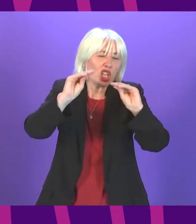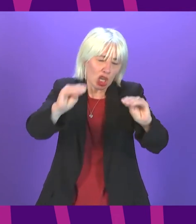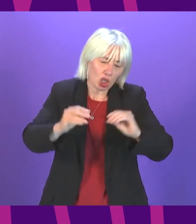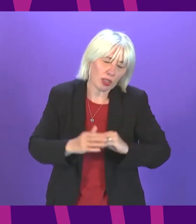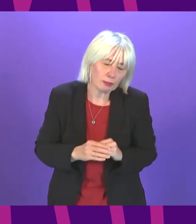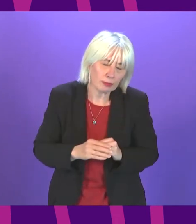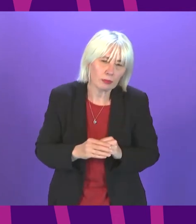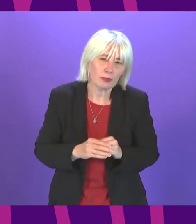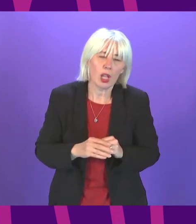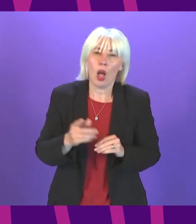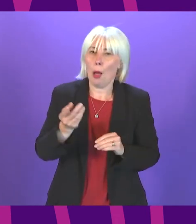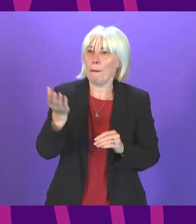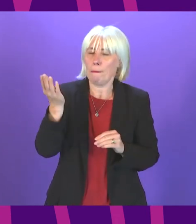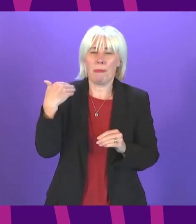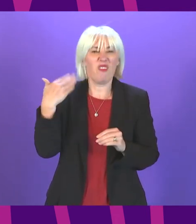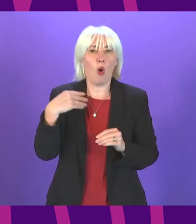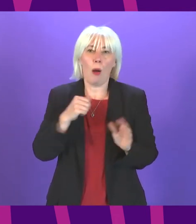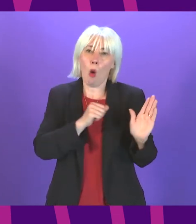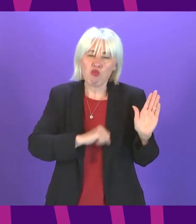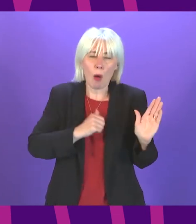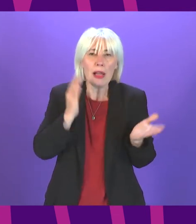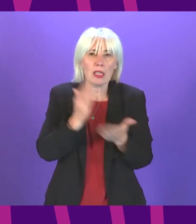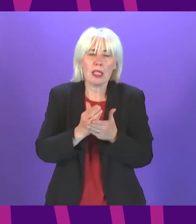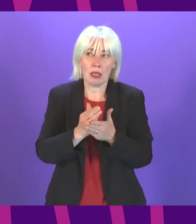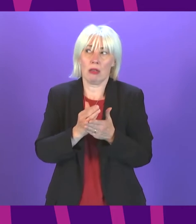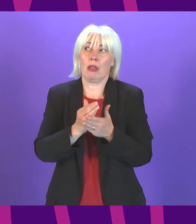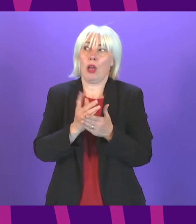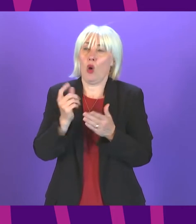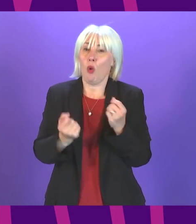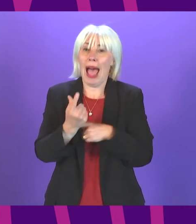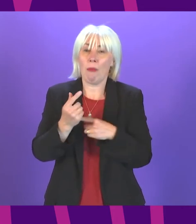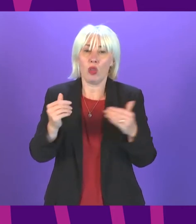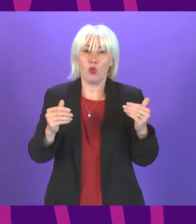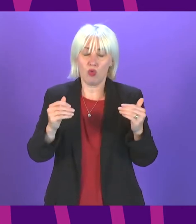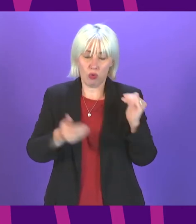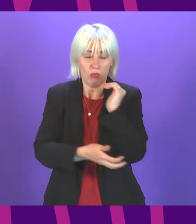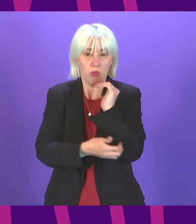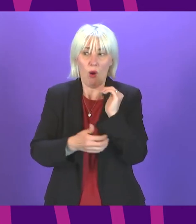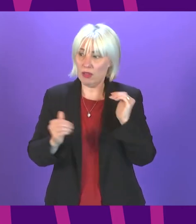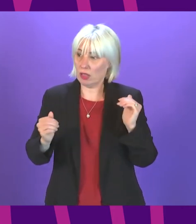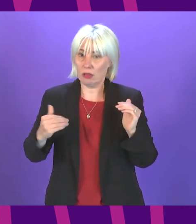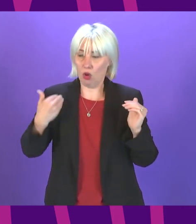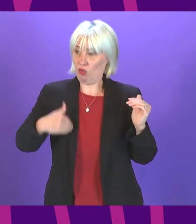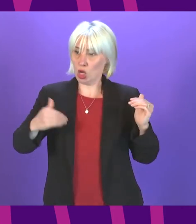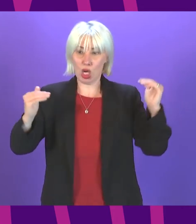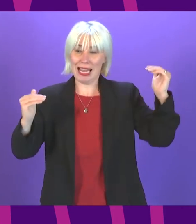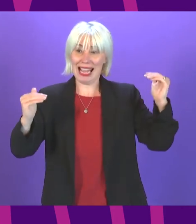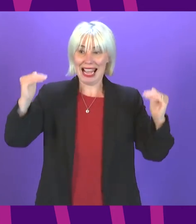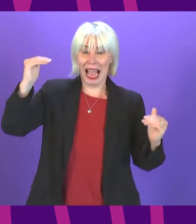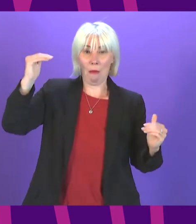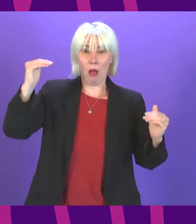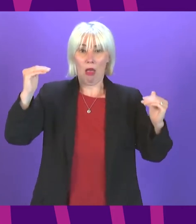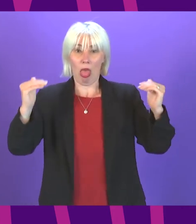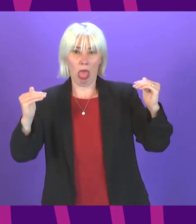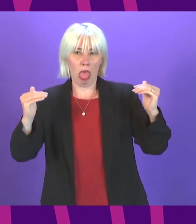where past promises loom large whatever happened to closing the attainment gap why can ministers still not tell us when they